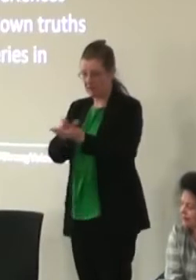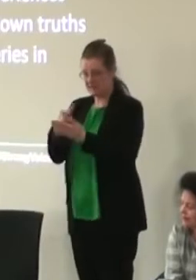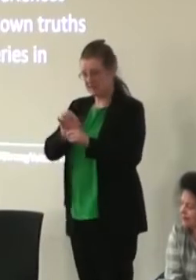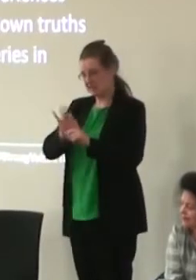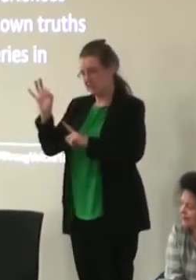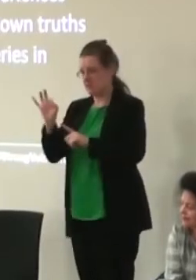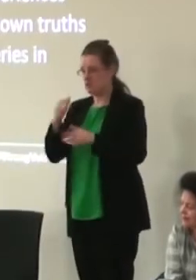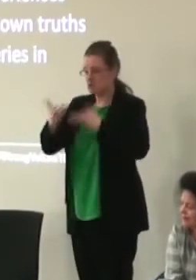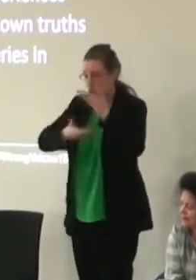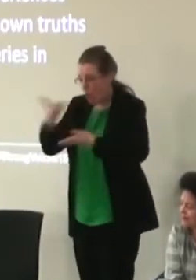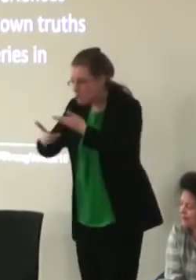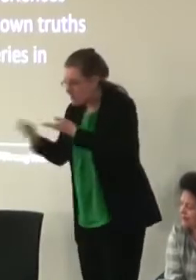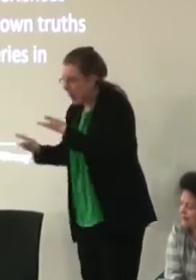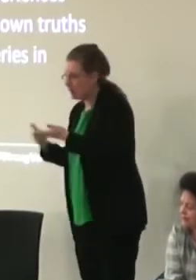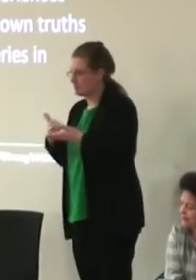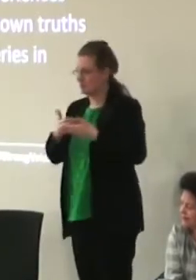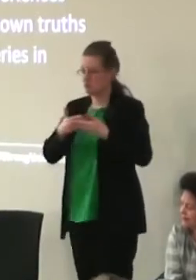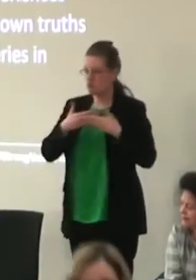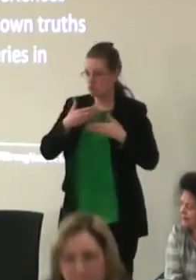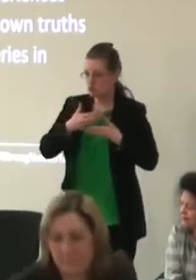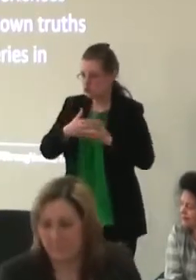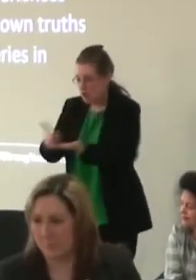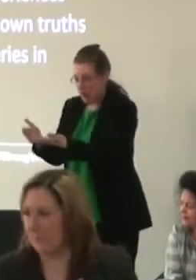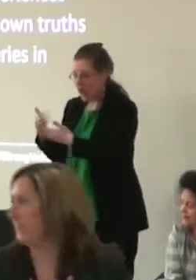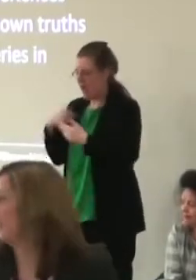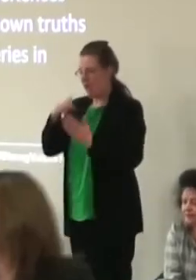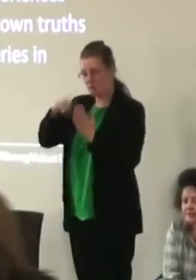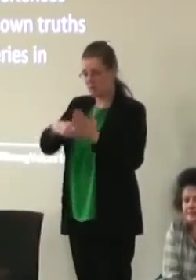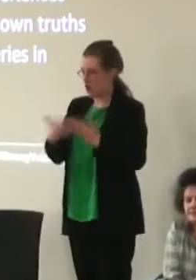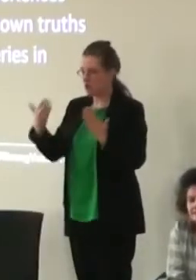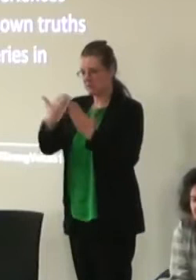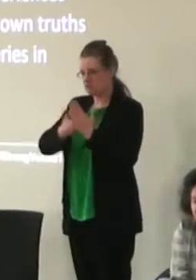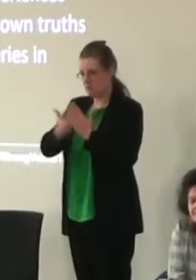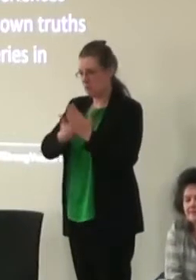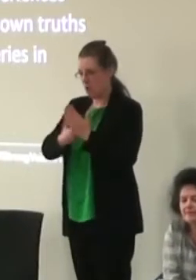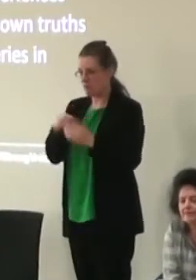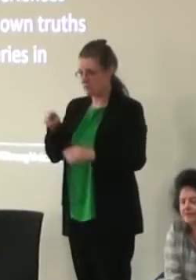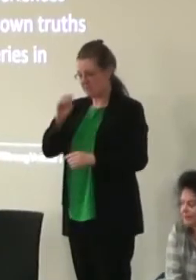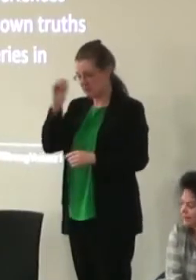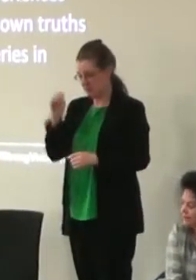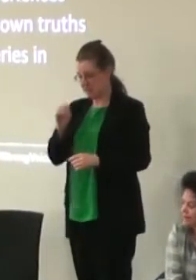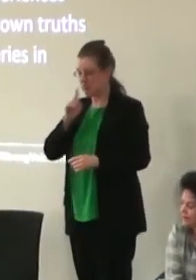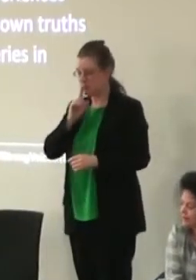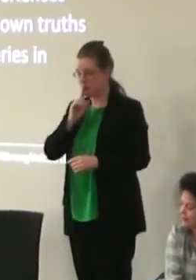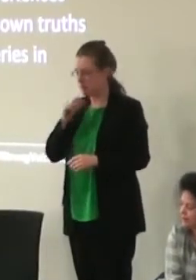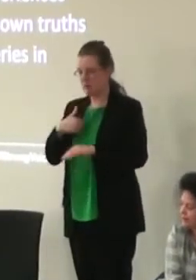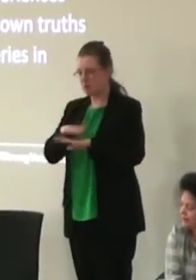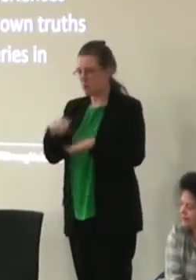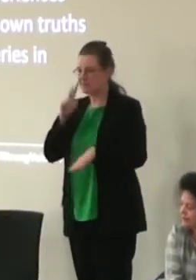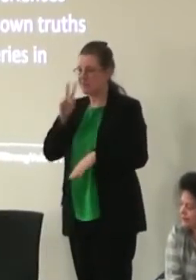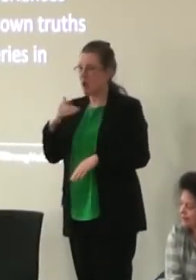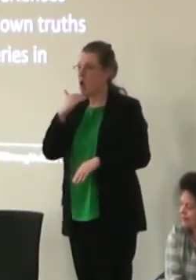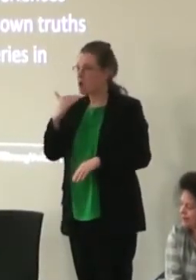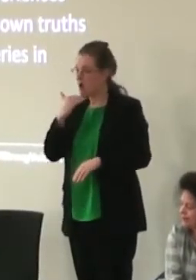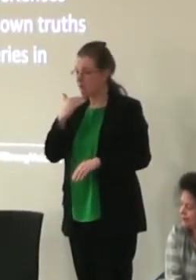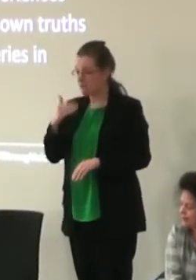storytelling and actually I've read lots of reports that tell me this is a percentage of people but what I don't see enough of is